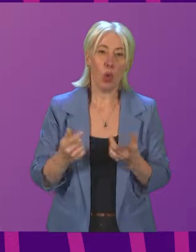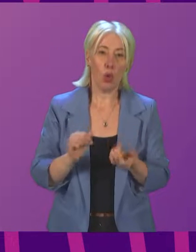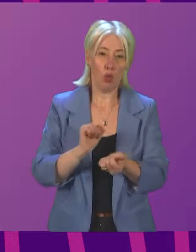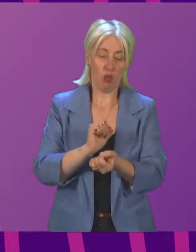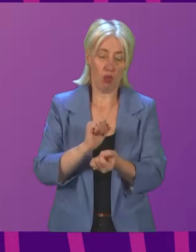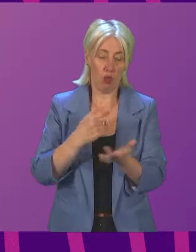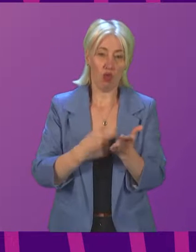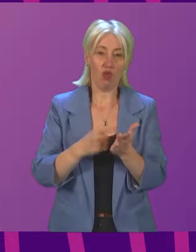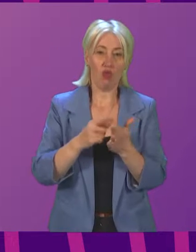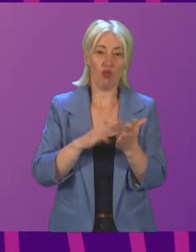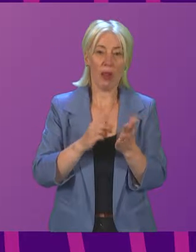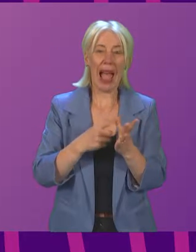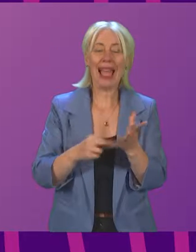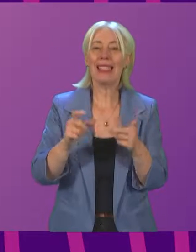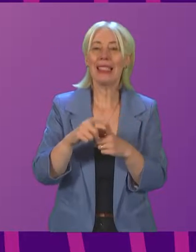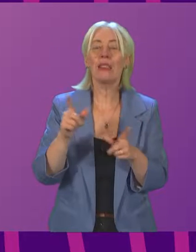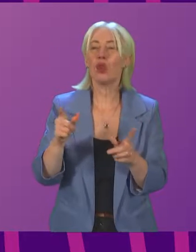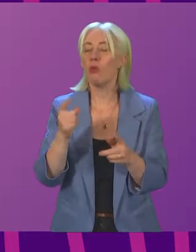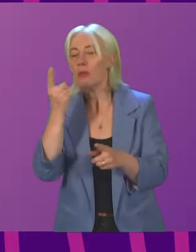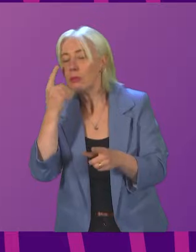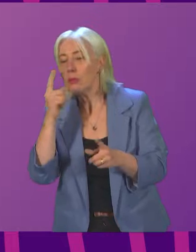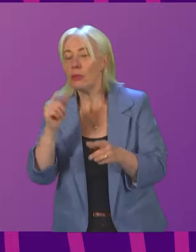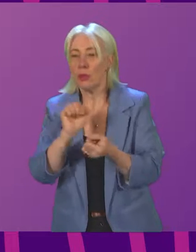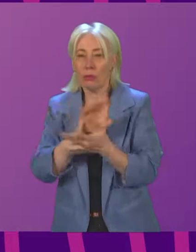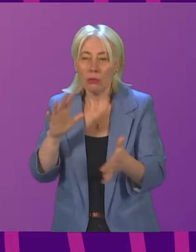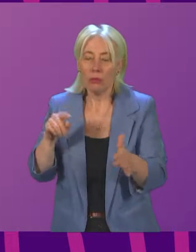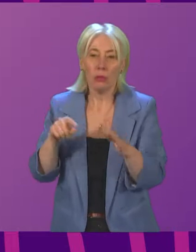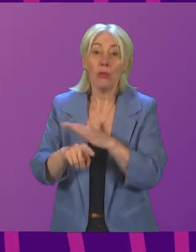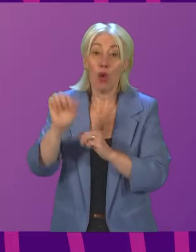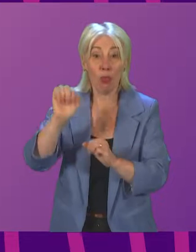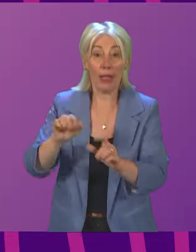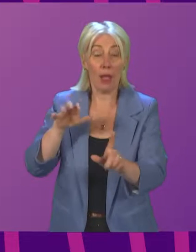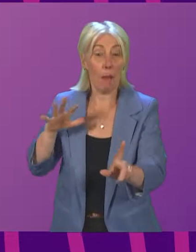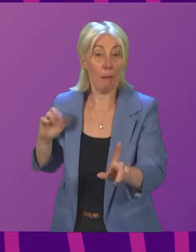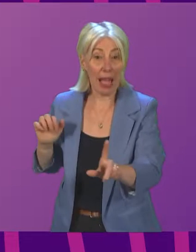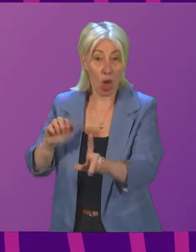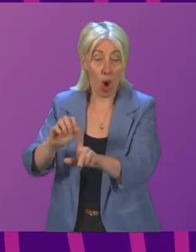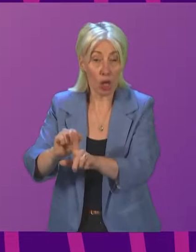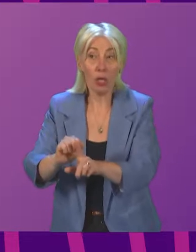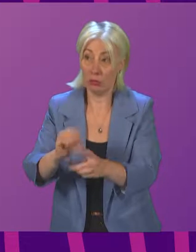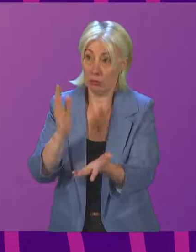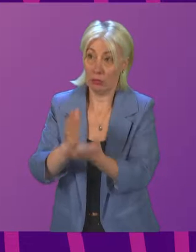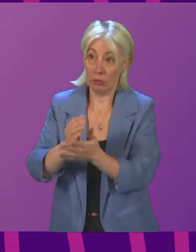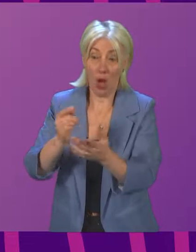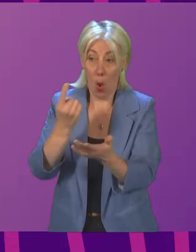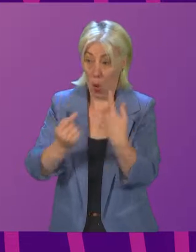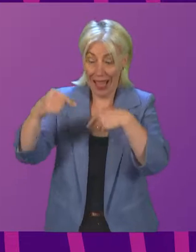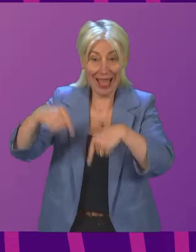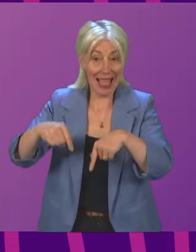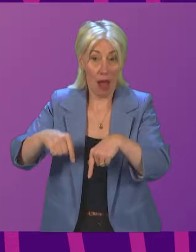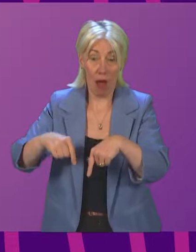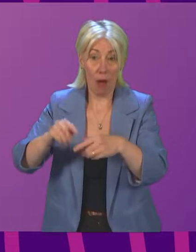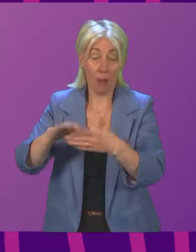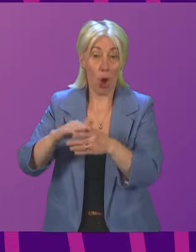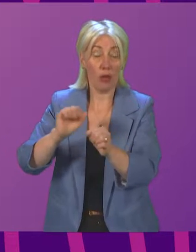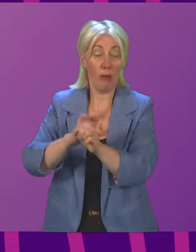Scotland. And he is right to say, of course, there a concern about the number of – the backlog of cases. It is not peculiar to this jurisdiction that we have a backlog of cases due to the pandemic.